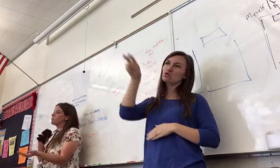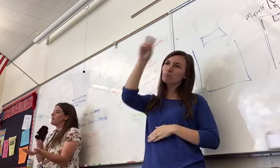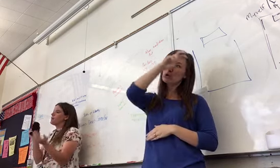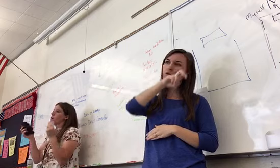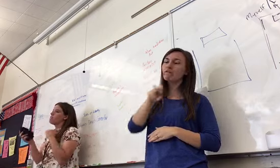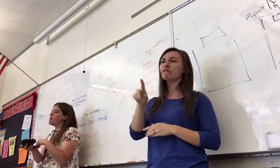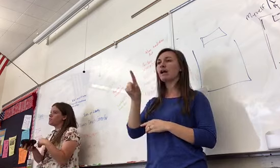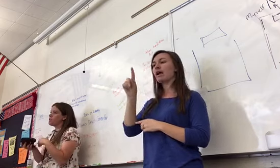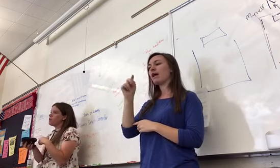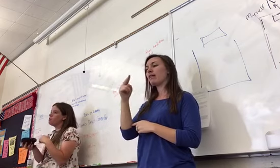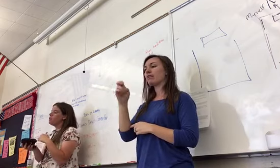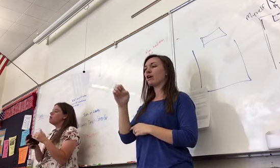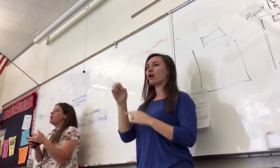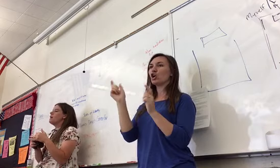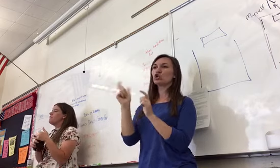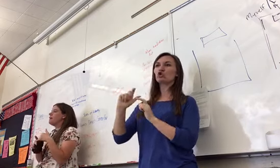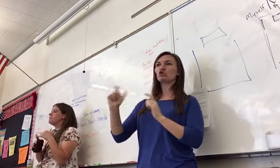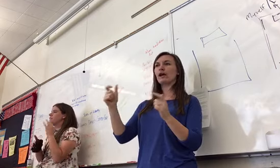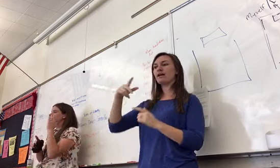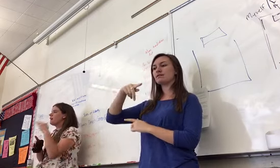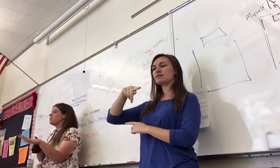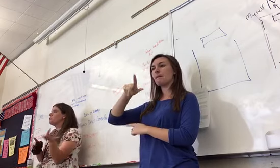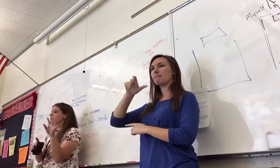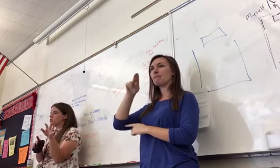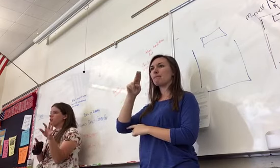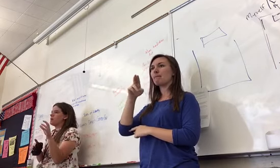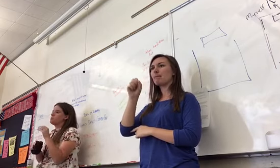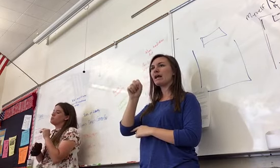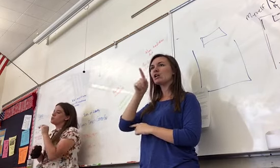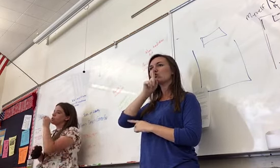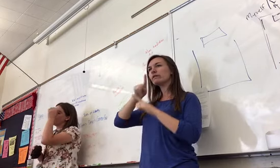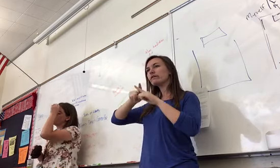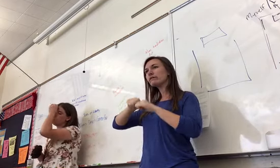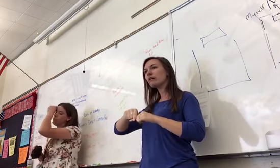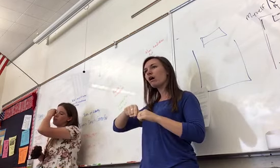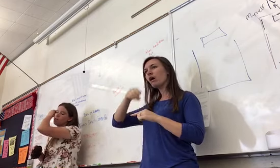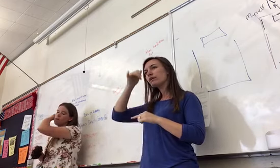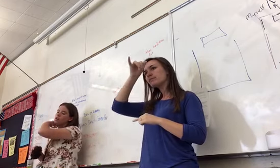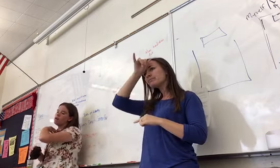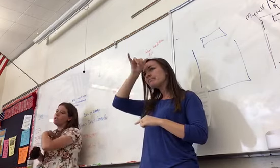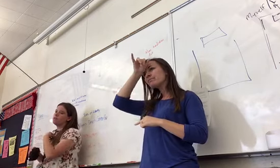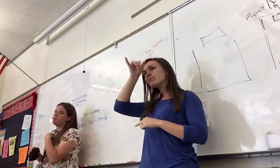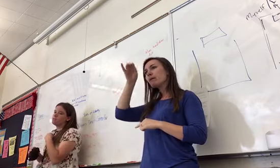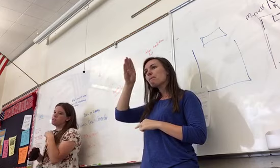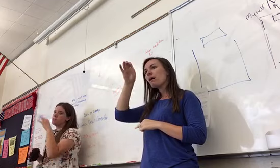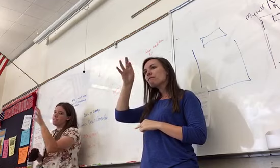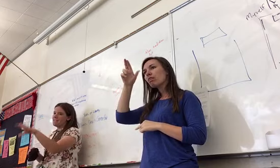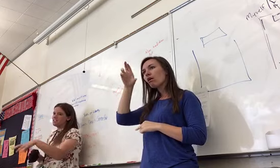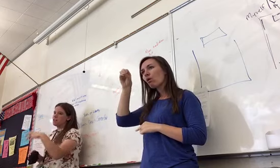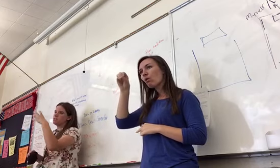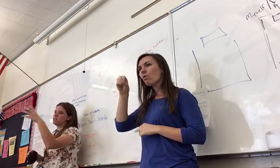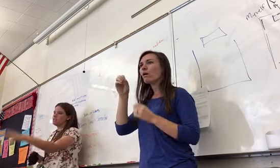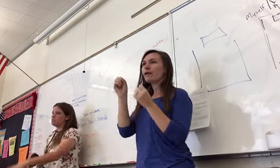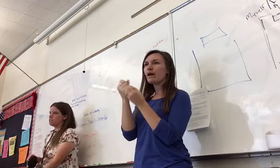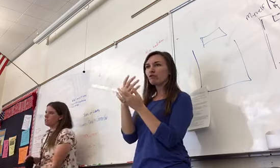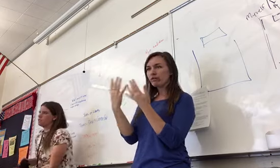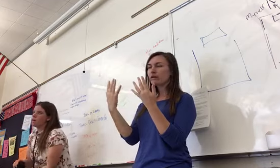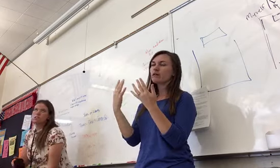we're reliant on the buffalo. And then the Southwest tribes, which are going to be focusing on the Anasazi and things like that.